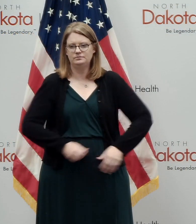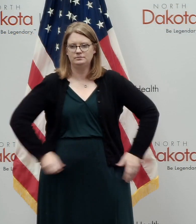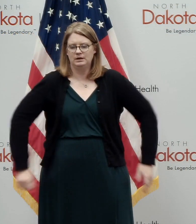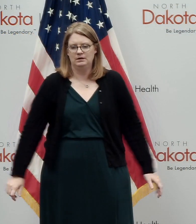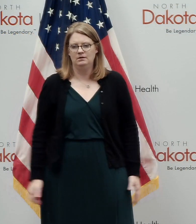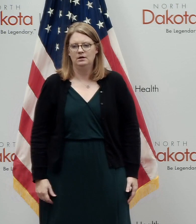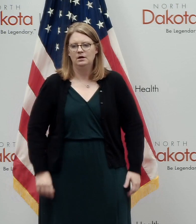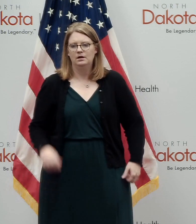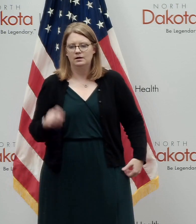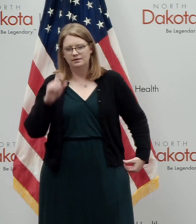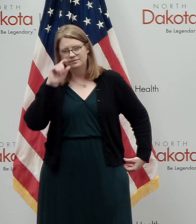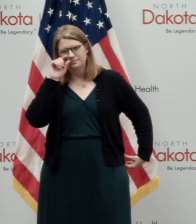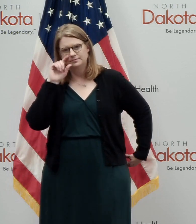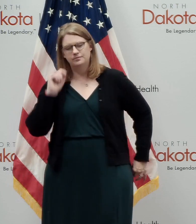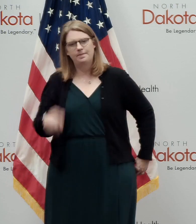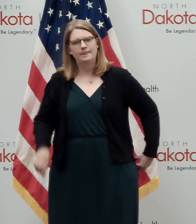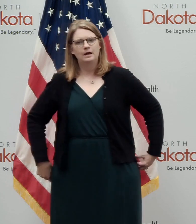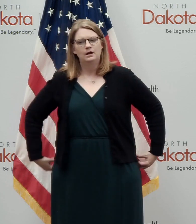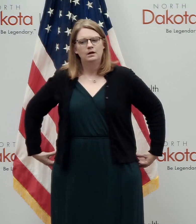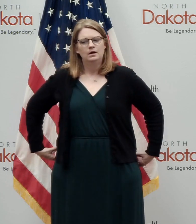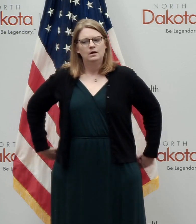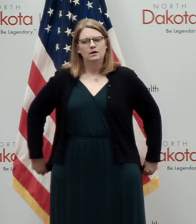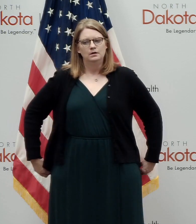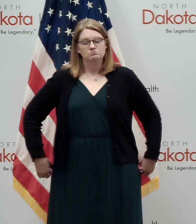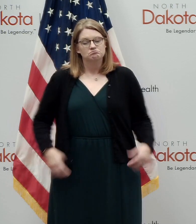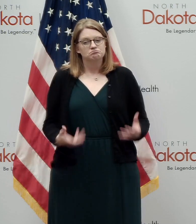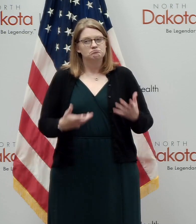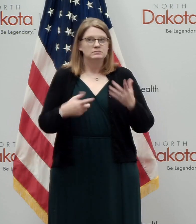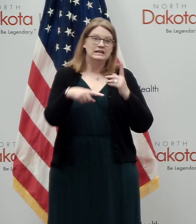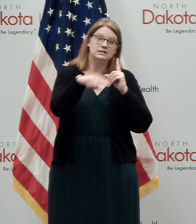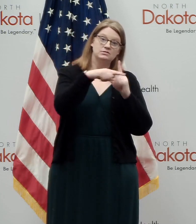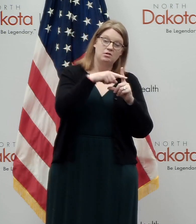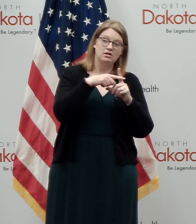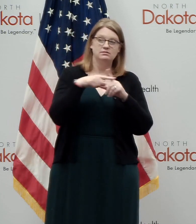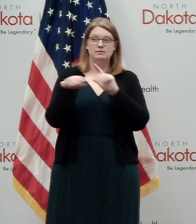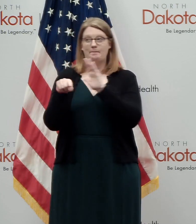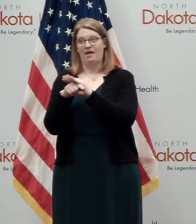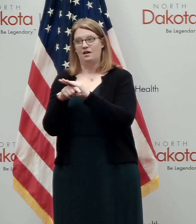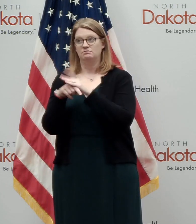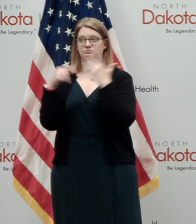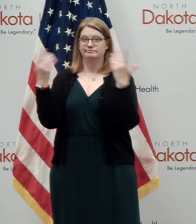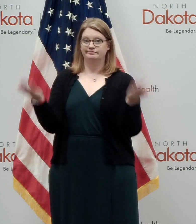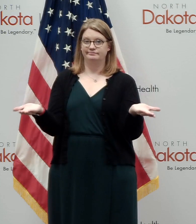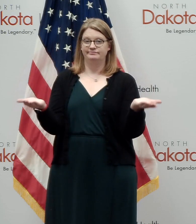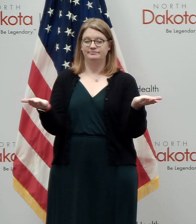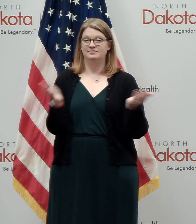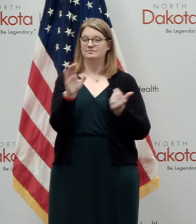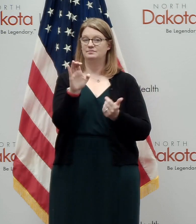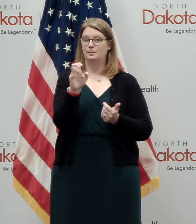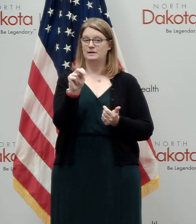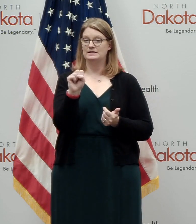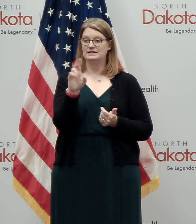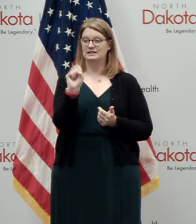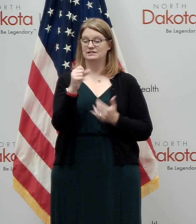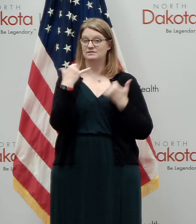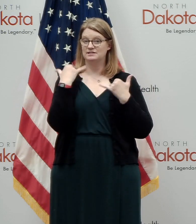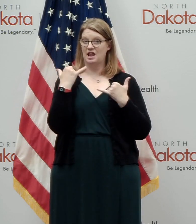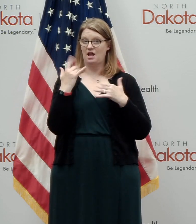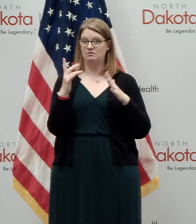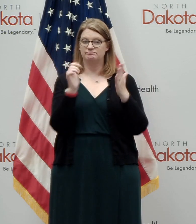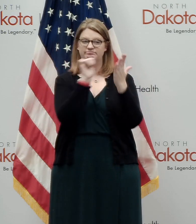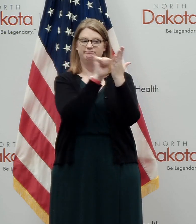This is another, uh, one of, I'd say, good news and bad news. Uh, but the Census Bureau is conducting door-to-door